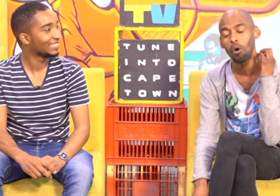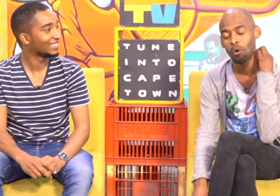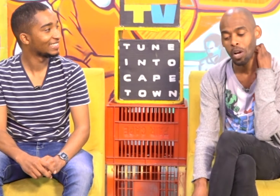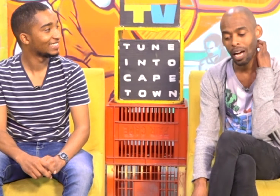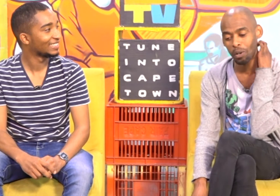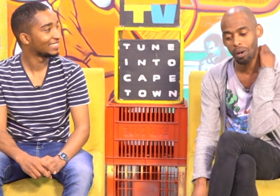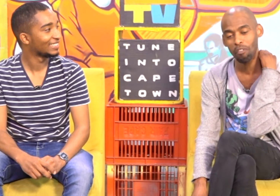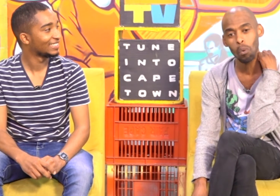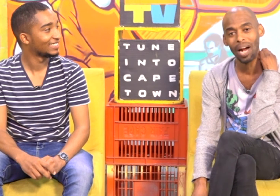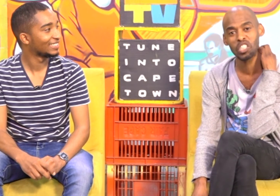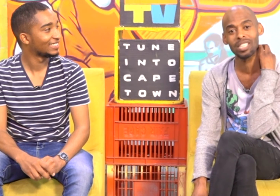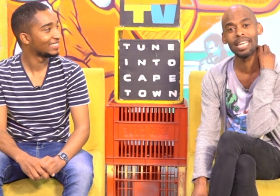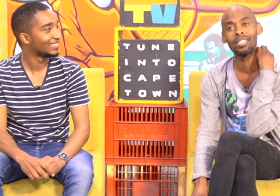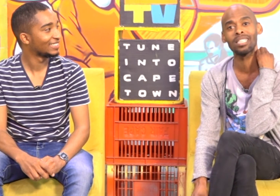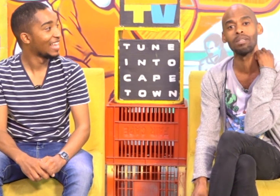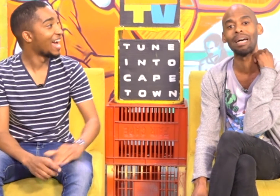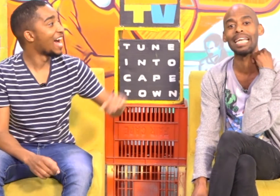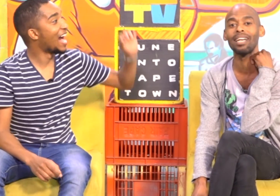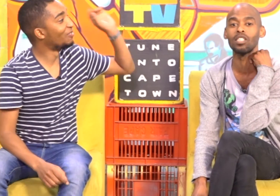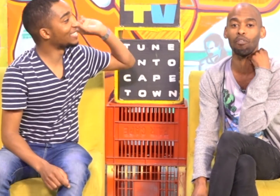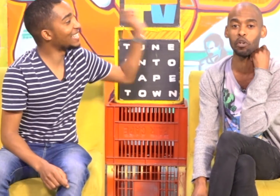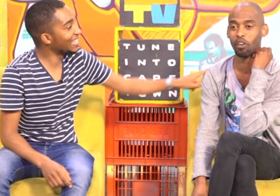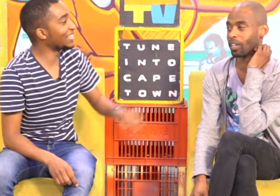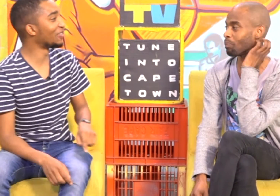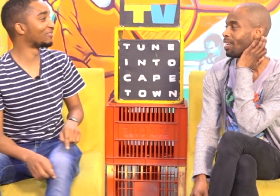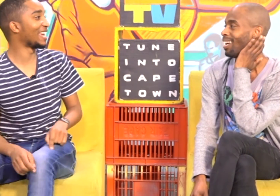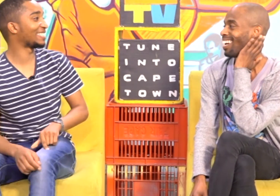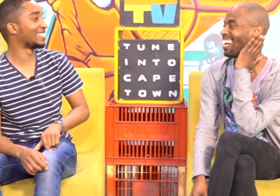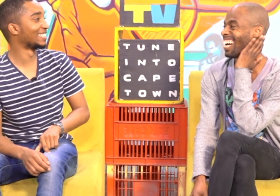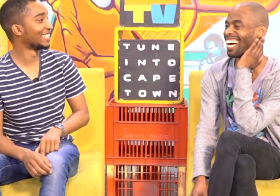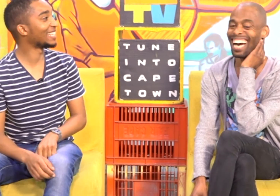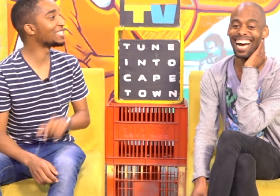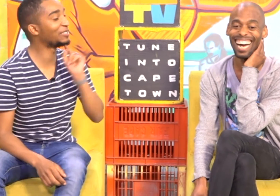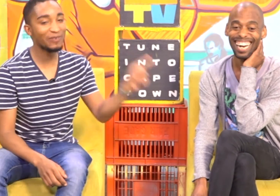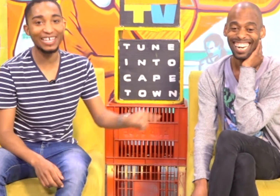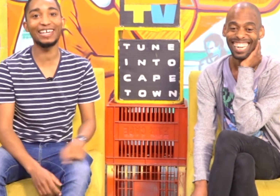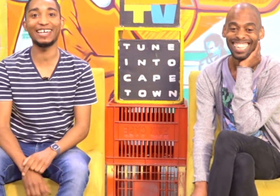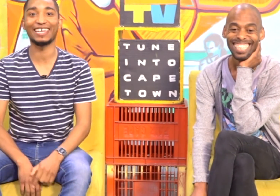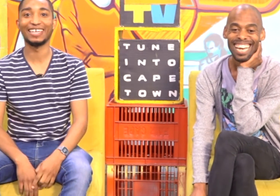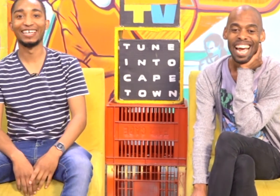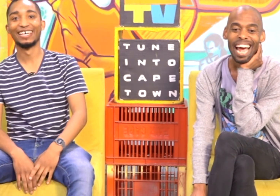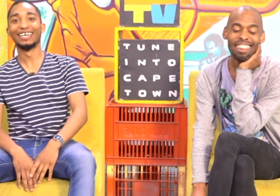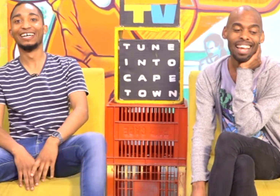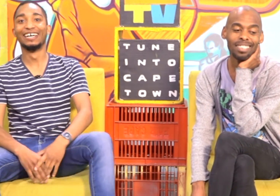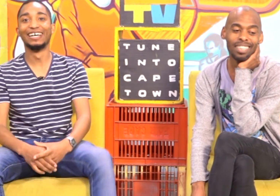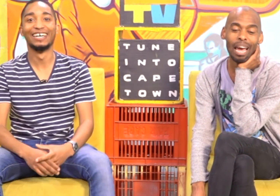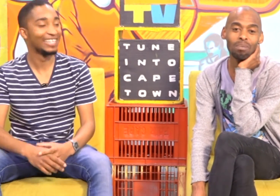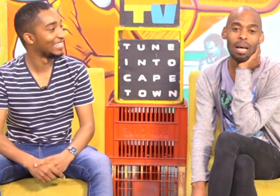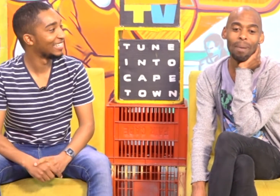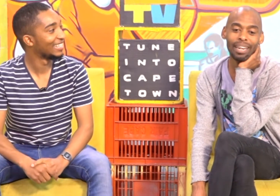I don't know if you watched Nelson Mandela's was thinking of that I swear And then came somebody